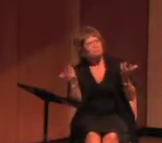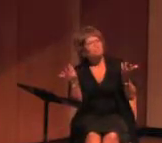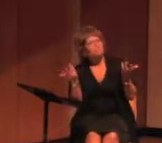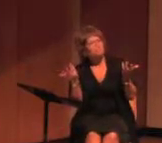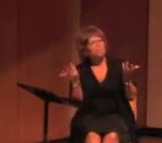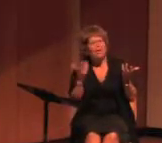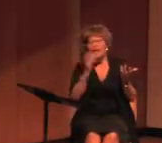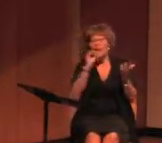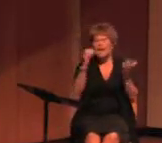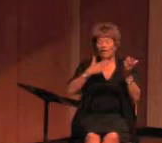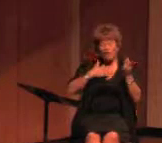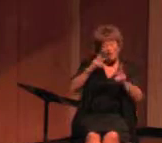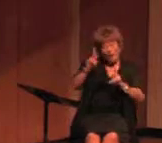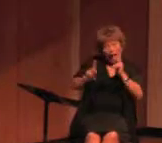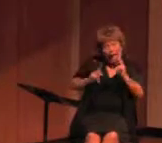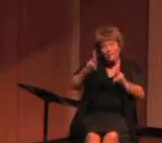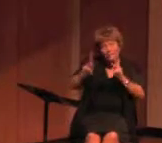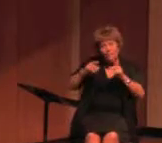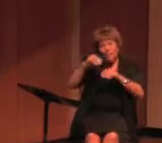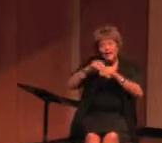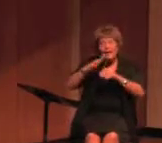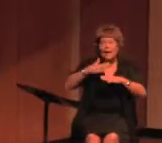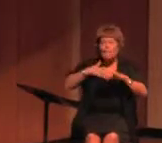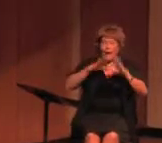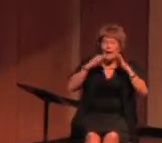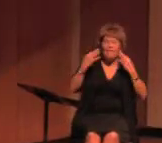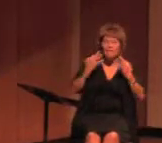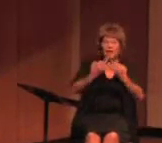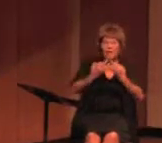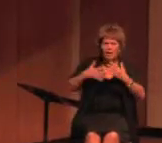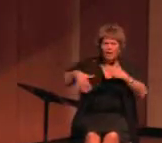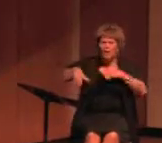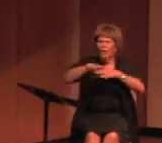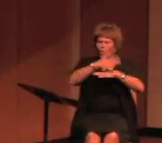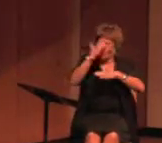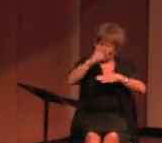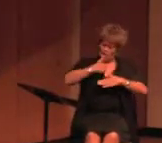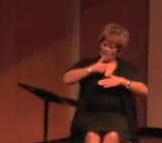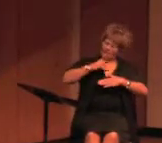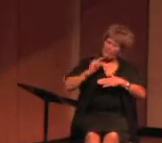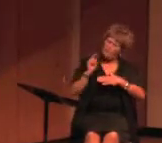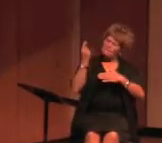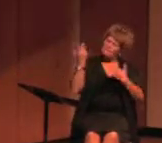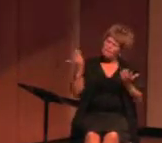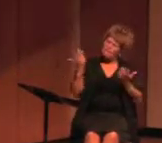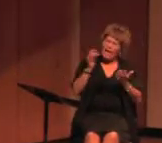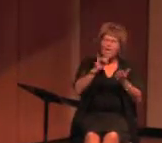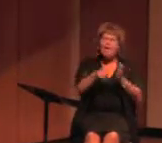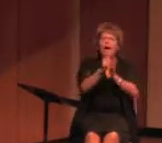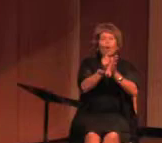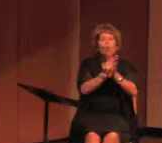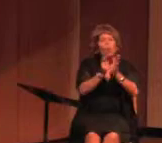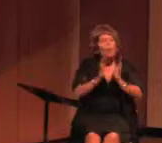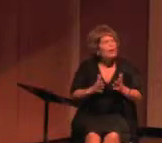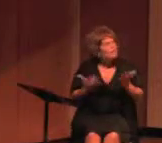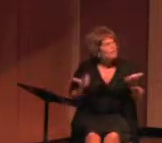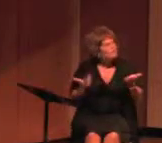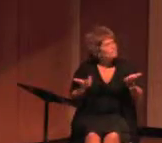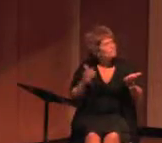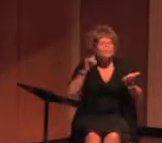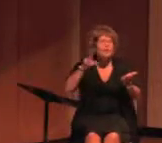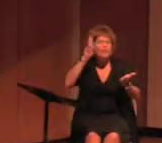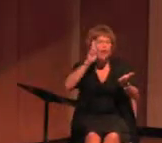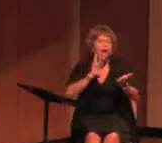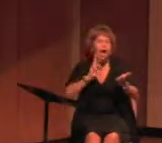said, if none of my people, the people in my immediate family are engineers, why should I be the first one? And that lawyer of mine, that